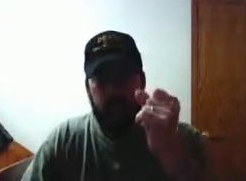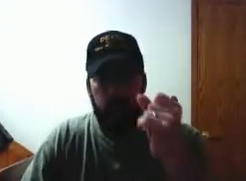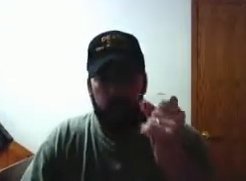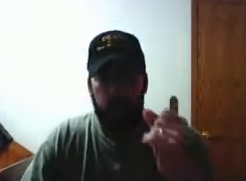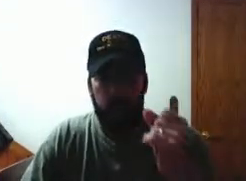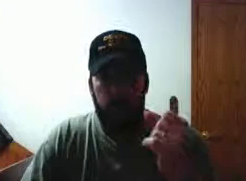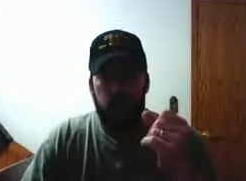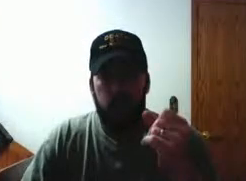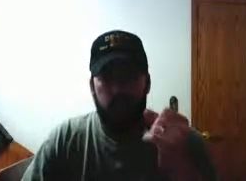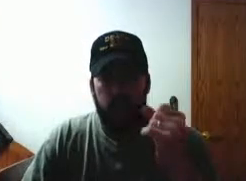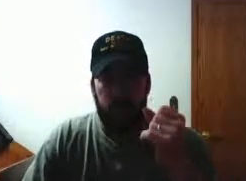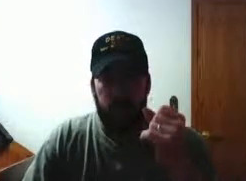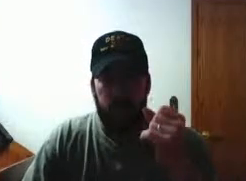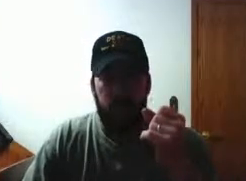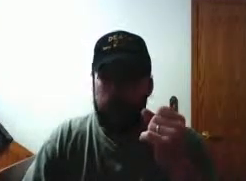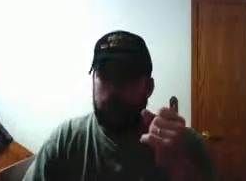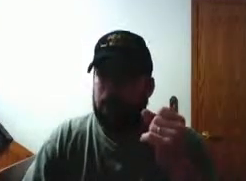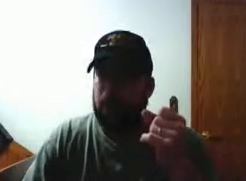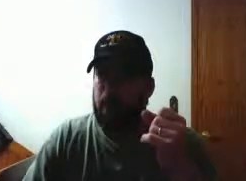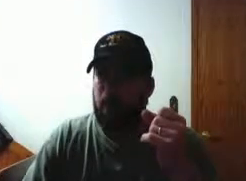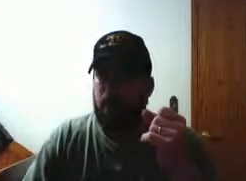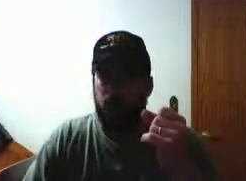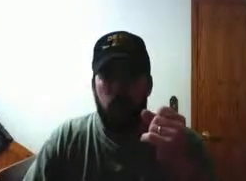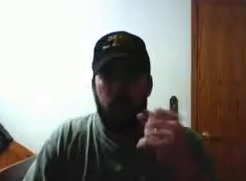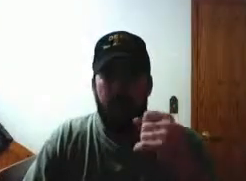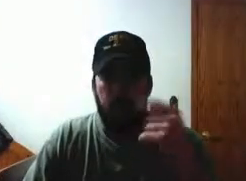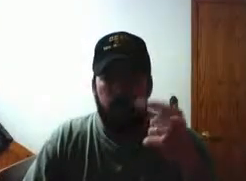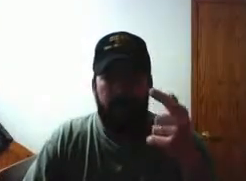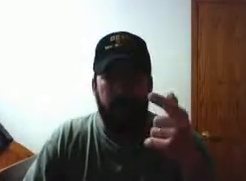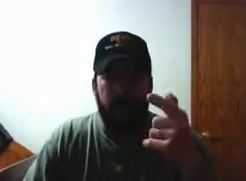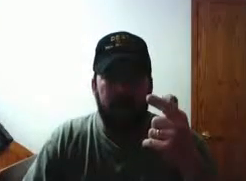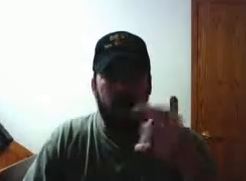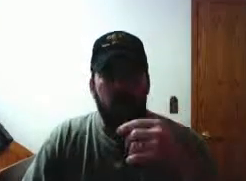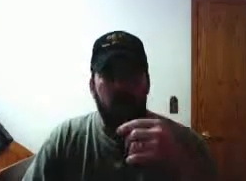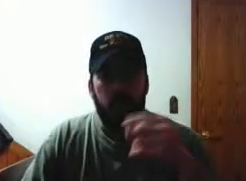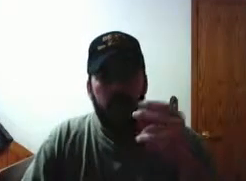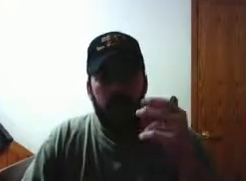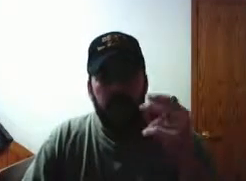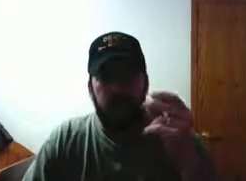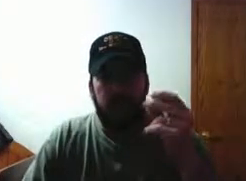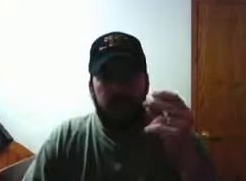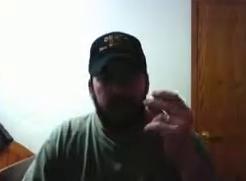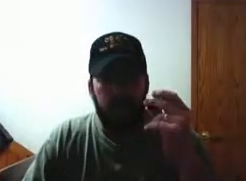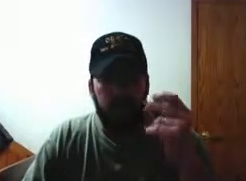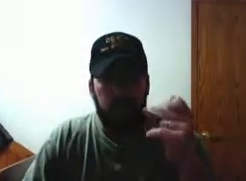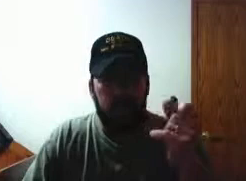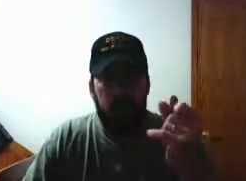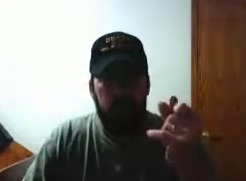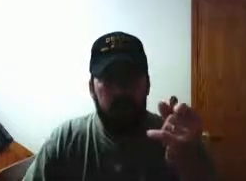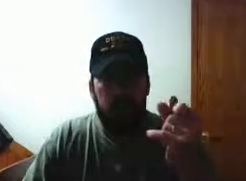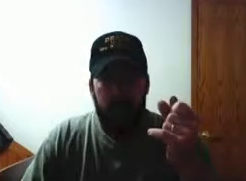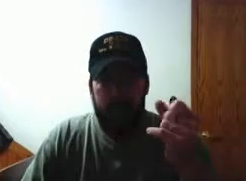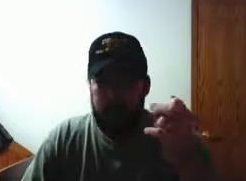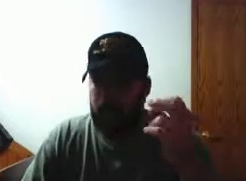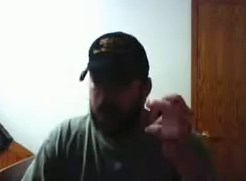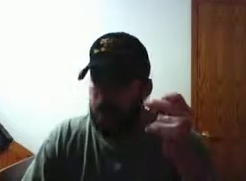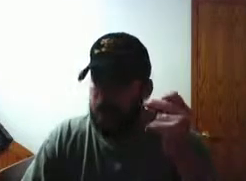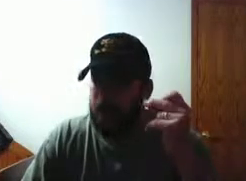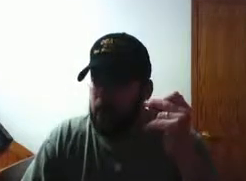beyond a shadow of a doubt a friend is not somebody you acquire over a lifetime a friend is somebody that clicks with you has the same mindset as you